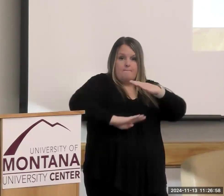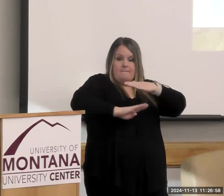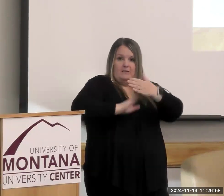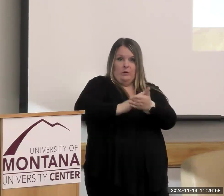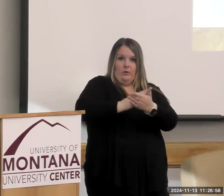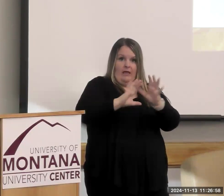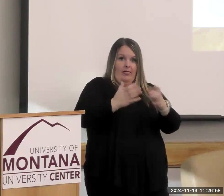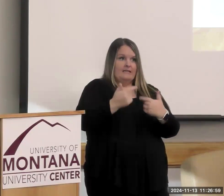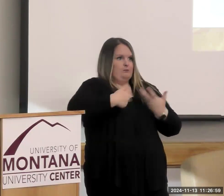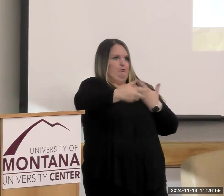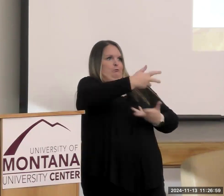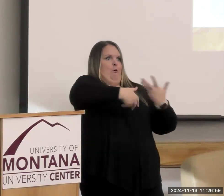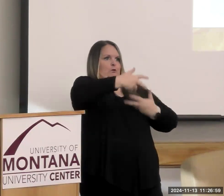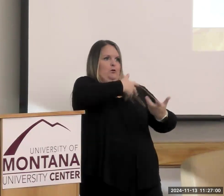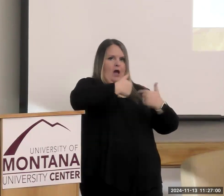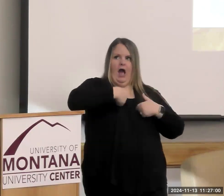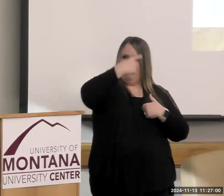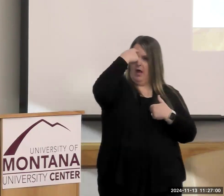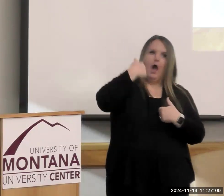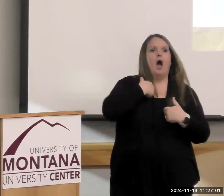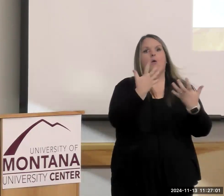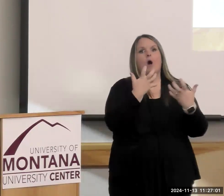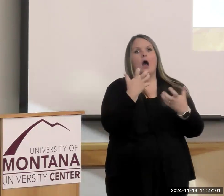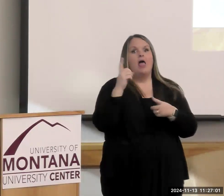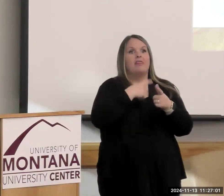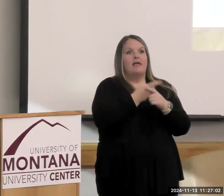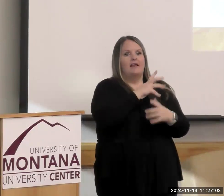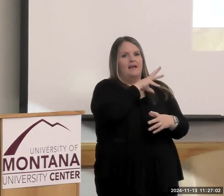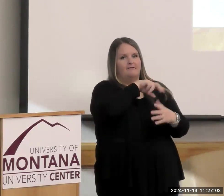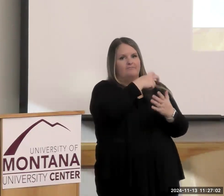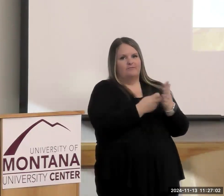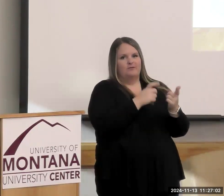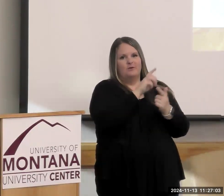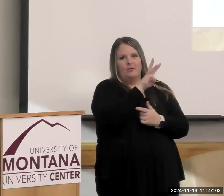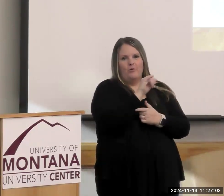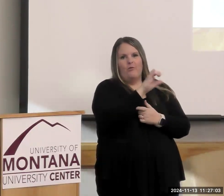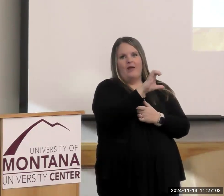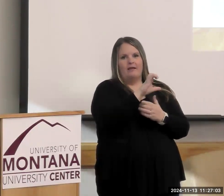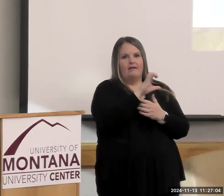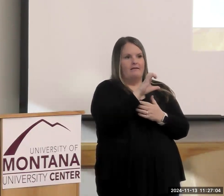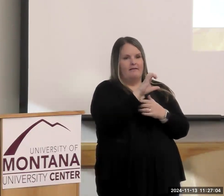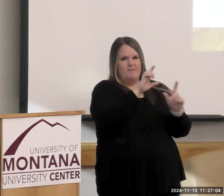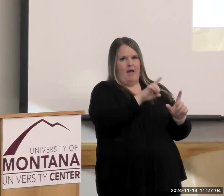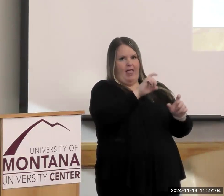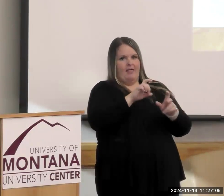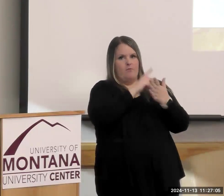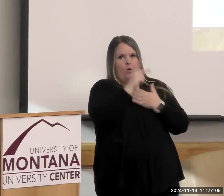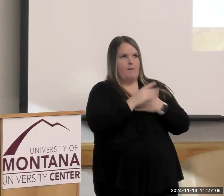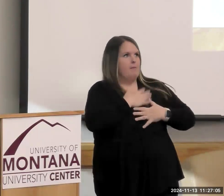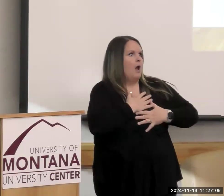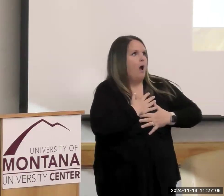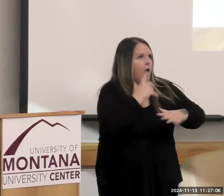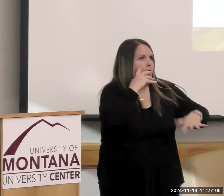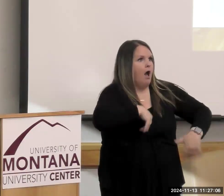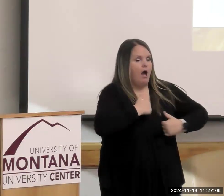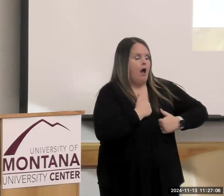the rest of my life. This is what I want to do. Then I went into the WIC pilot program. Same thing. This is the most exciting thing I've ever seen. I